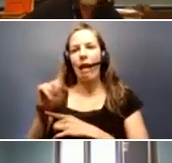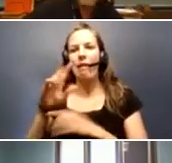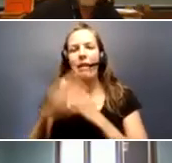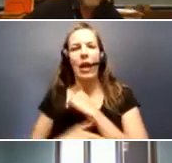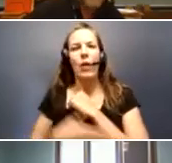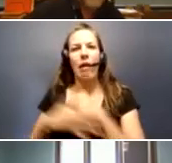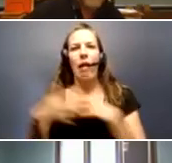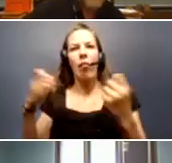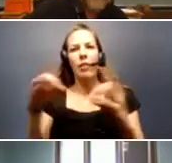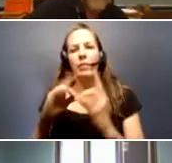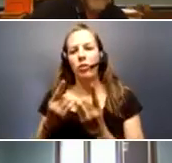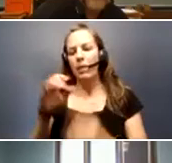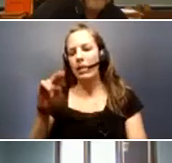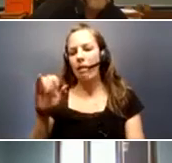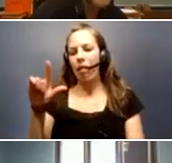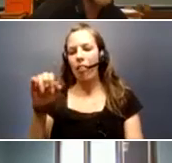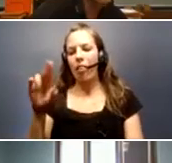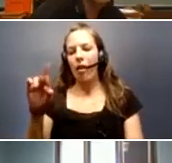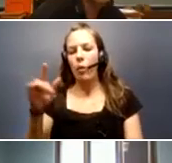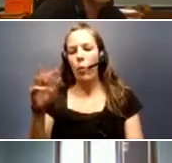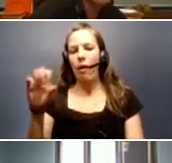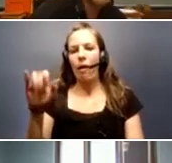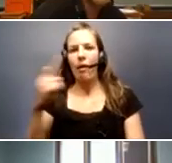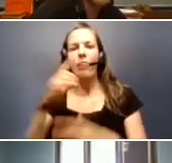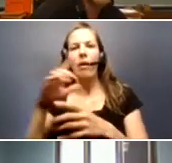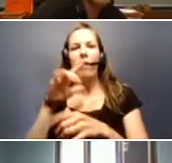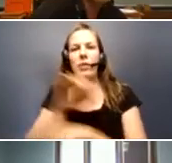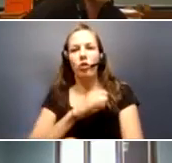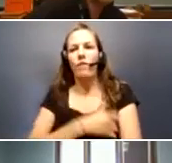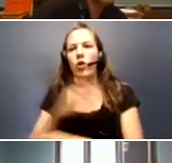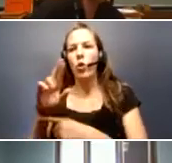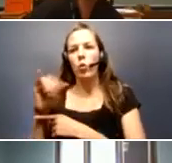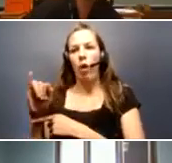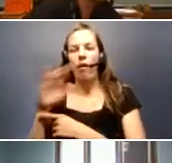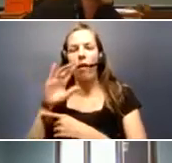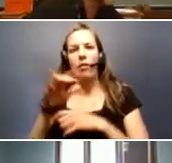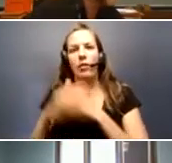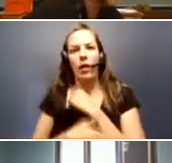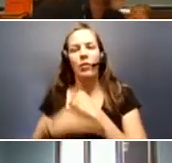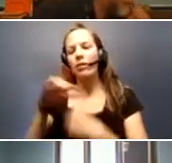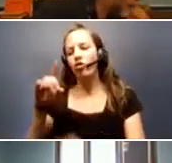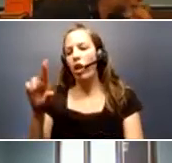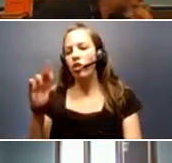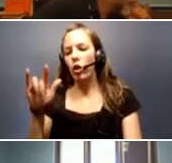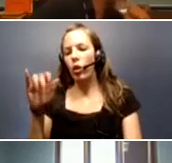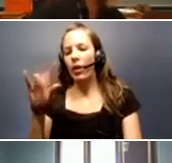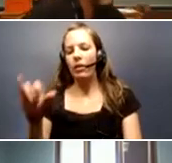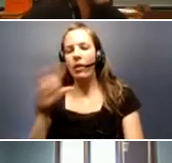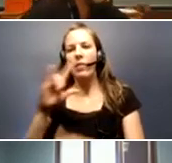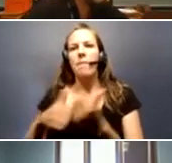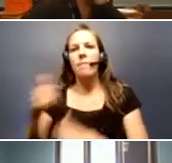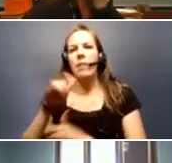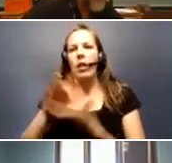Nita Ludwig, the Administrator of the Rock Island County Health Department, and Dr. Louie Capps, the Medical Director of the Rock Island County Health